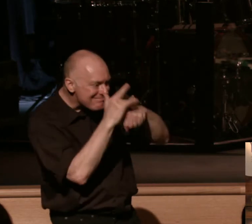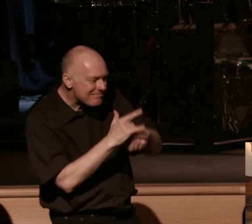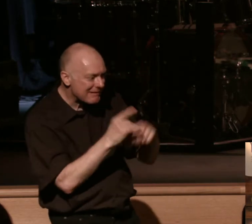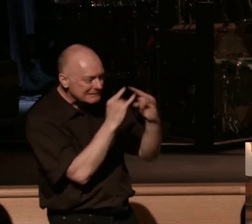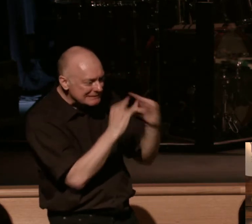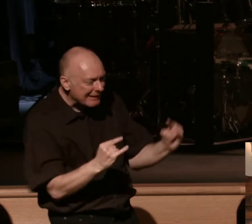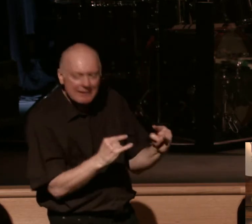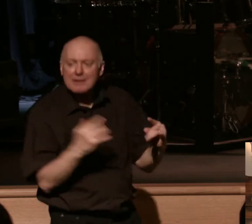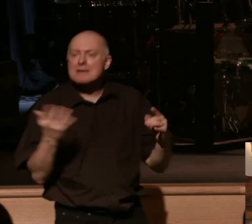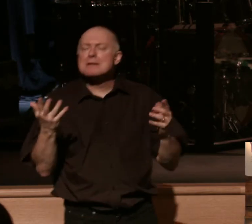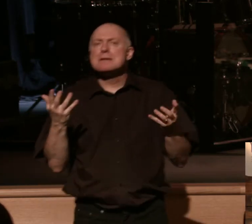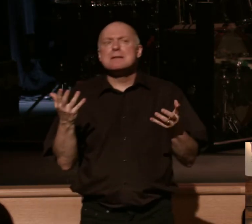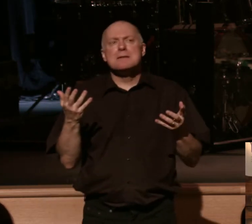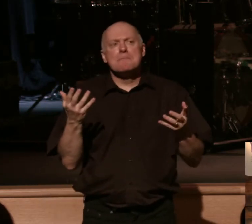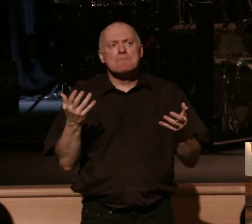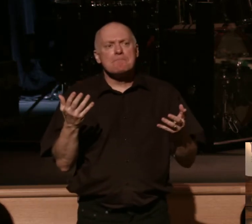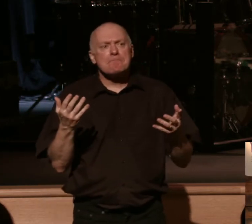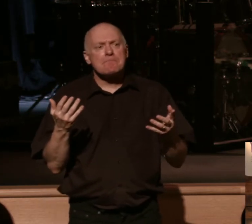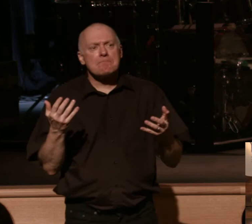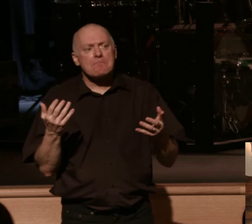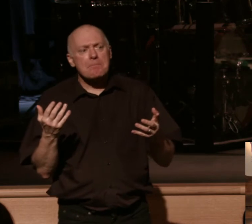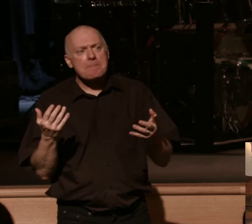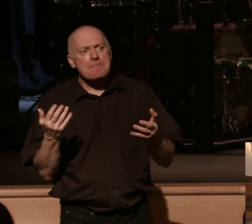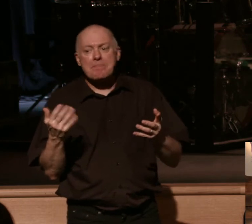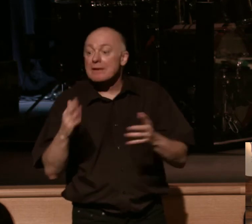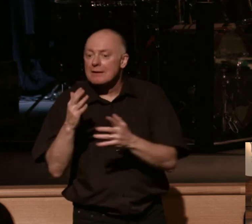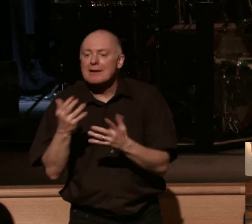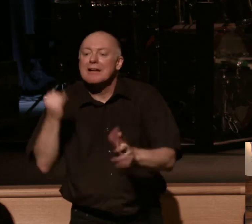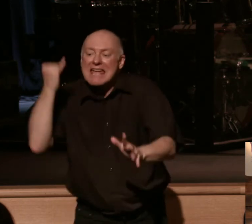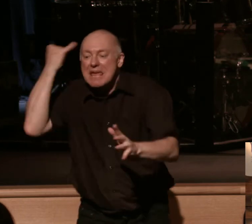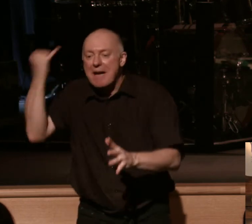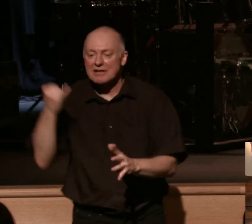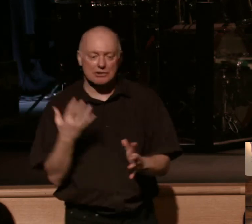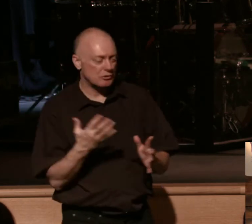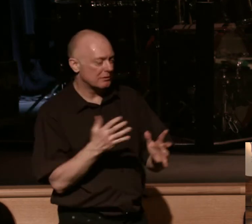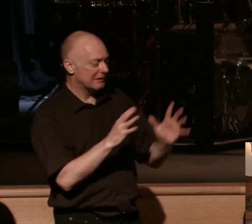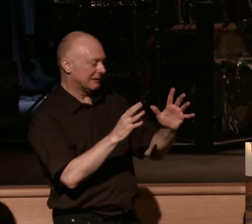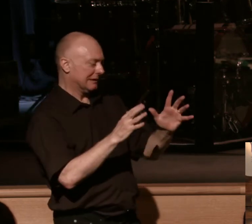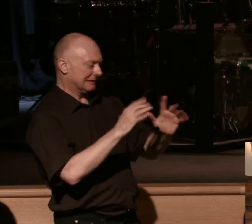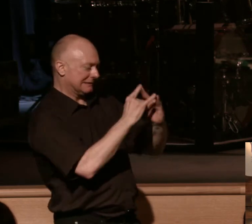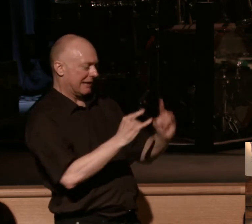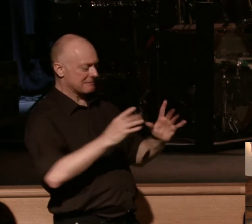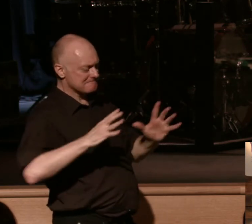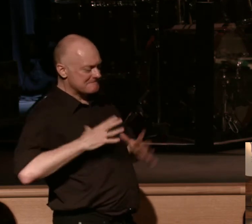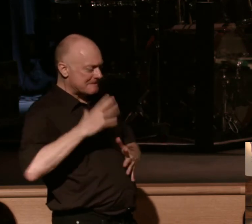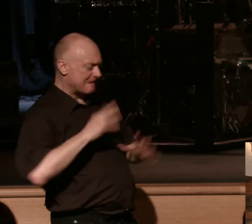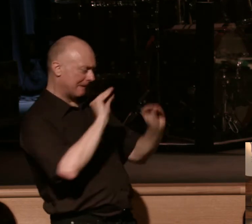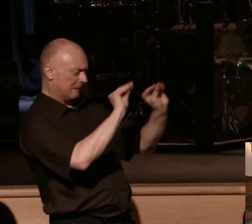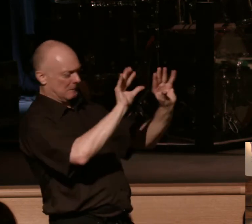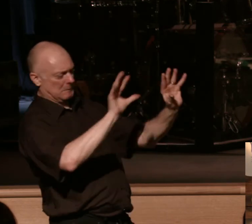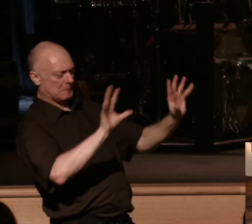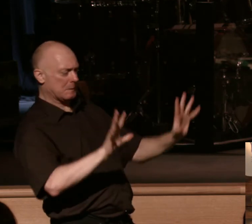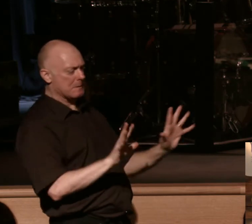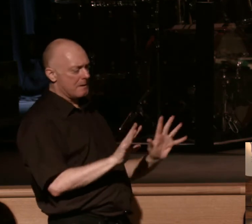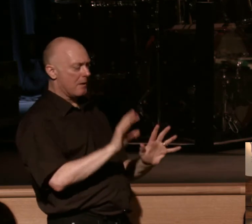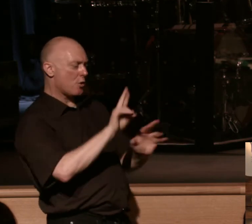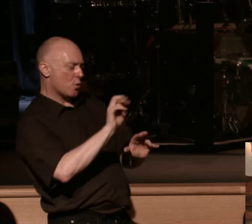of the time to dress up the tent, to beautify the tent, to support the tent, to remodel the tent,